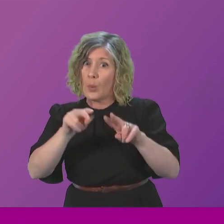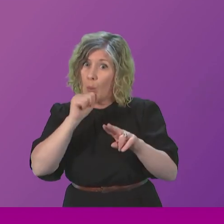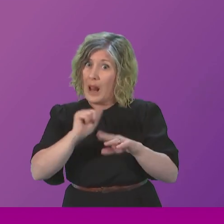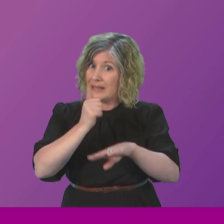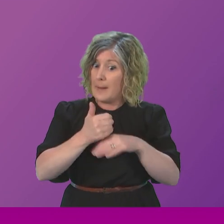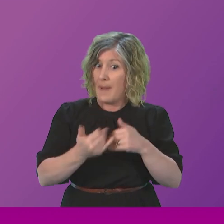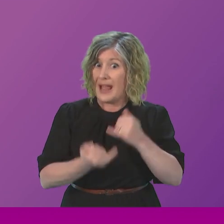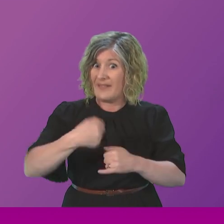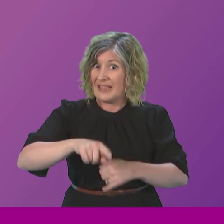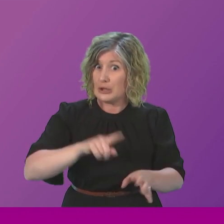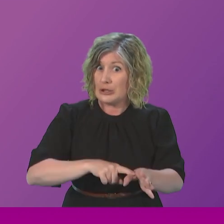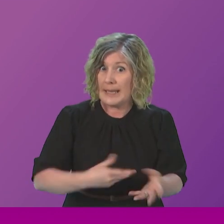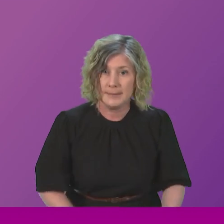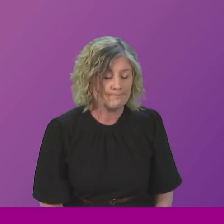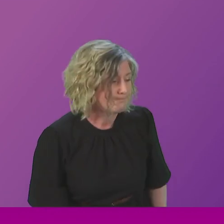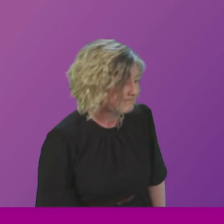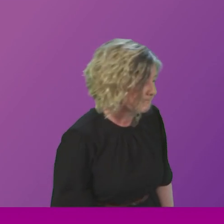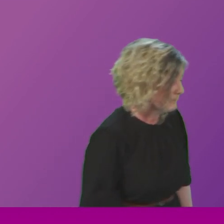of this year? First Minister.